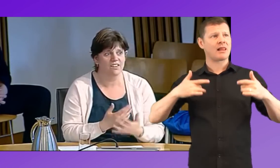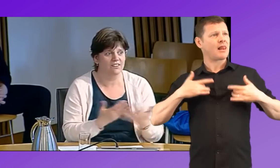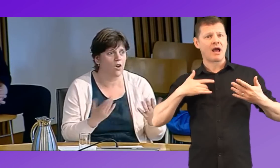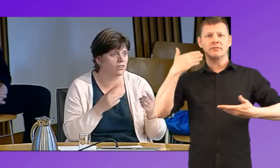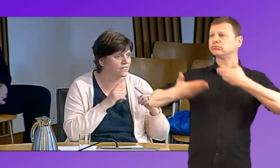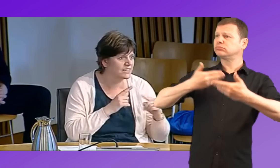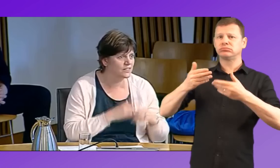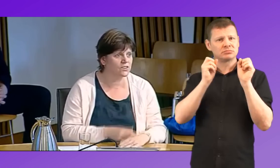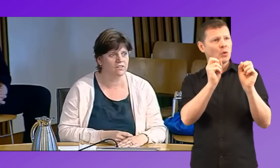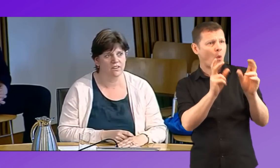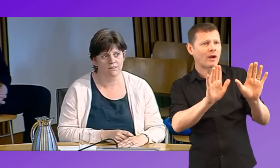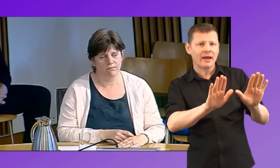in, in many walks of life.